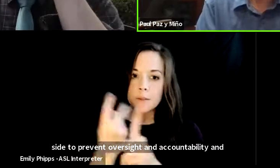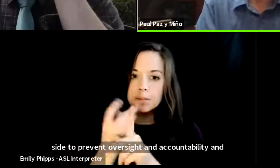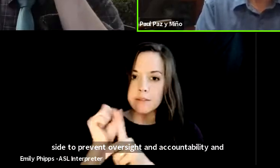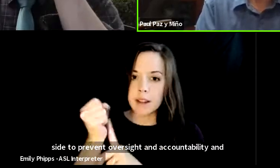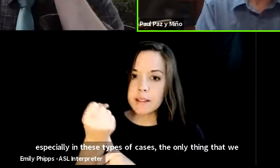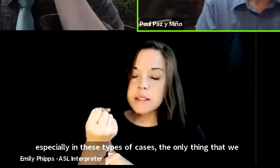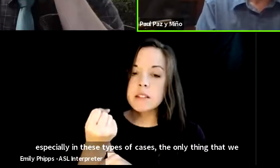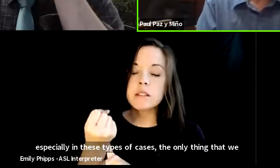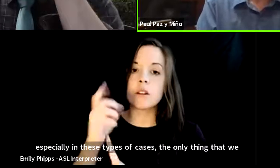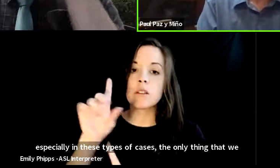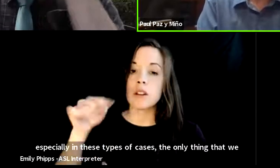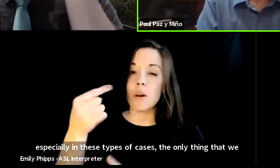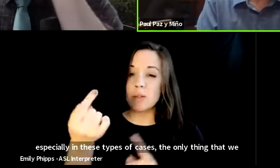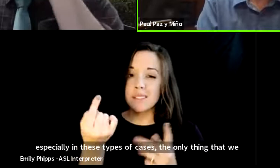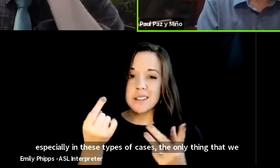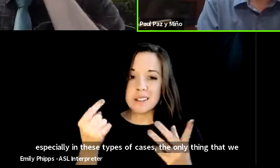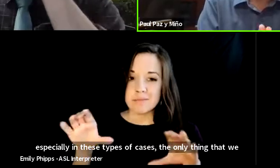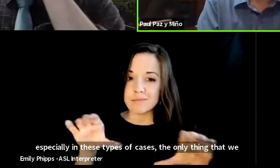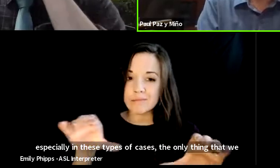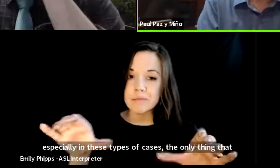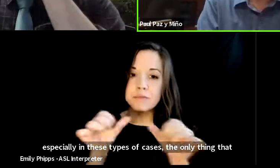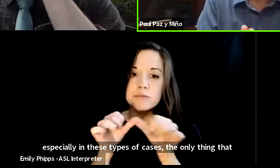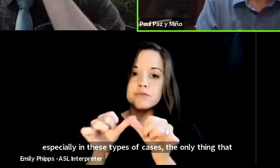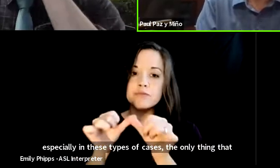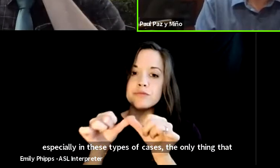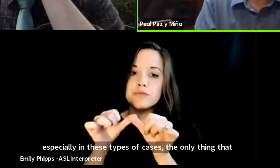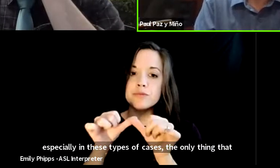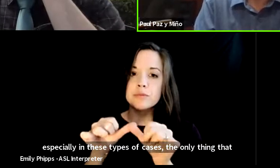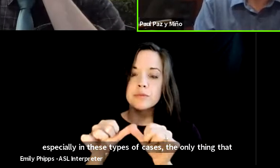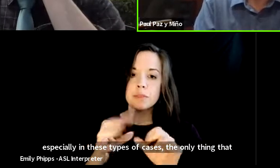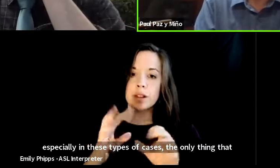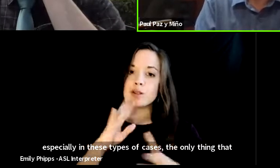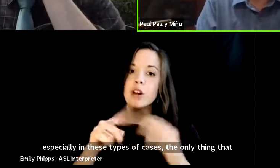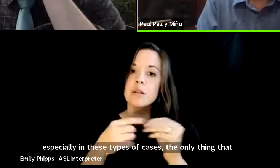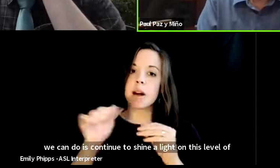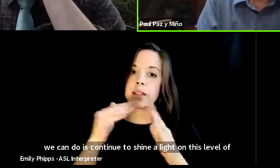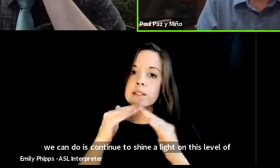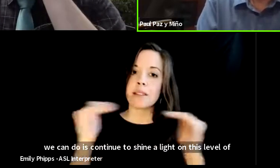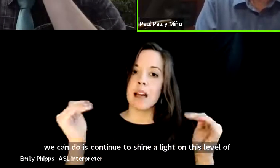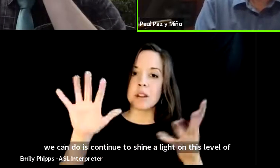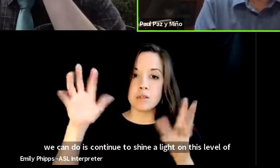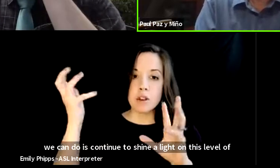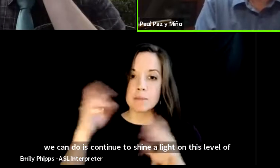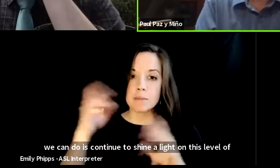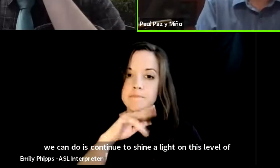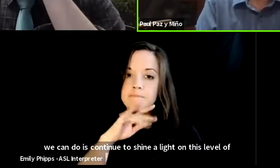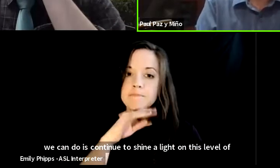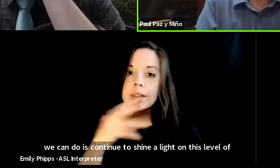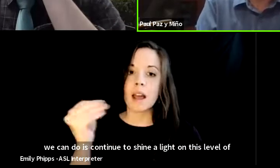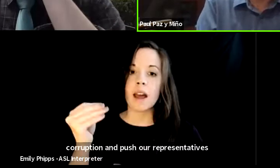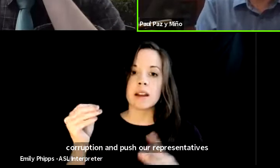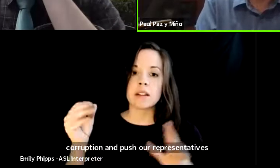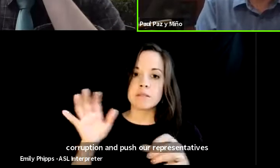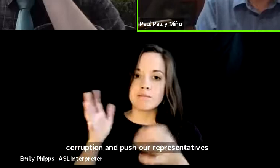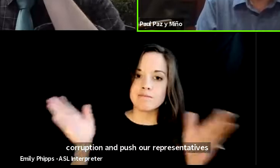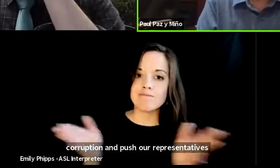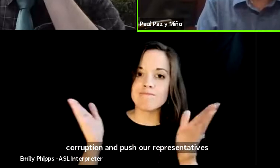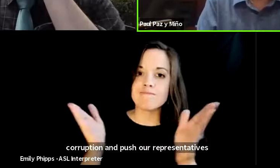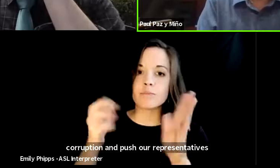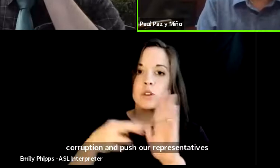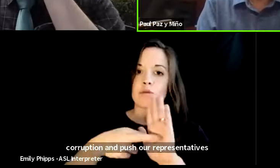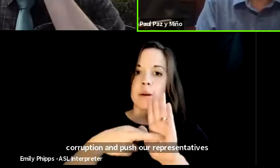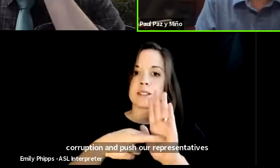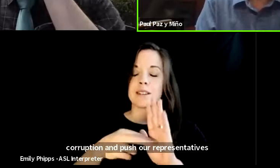only thing that we can do is continue to shine a light on this level of corruption and push our representatives to fight back